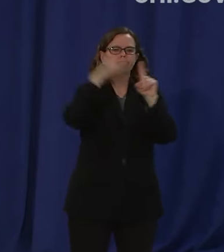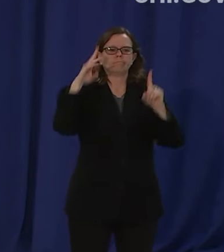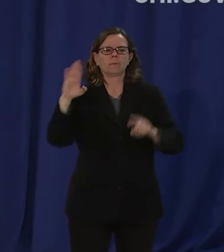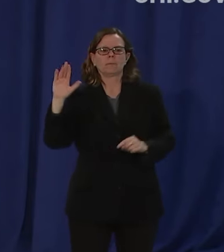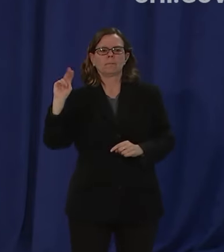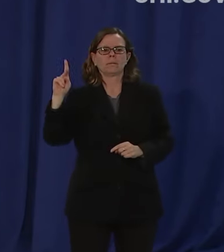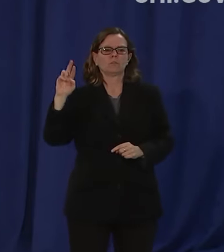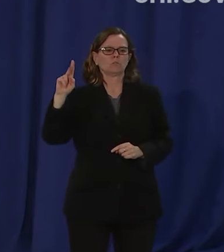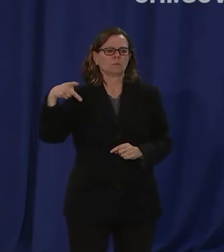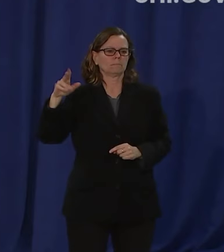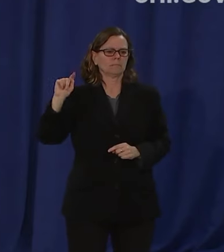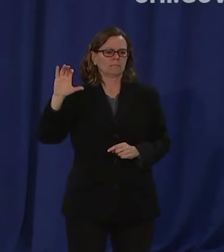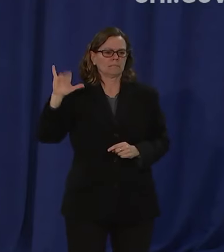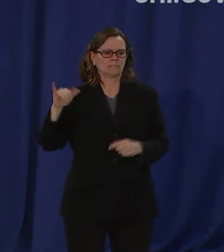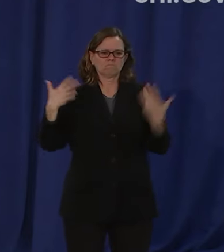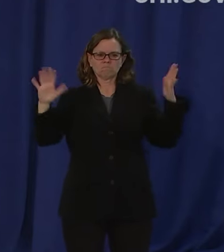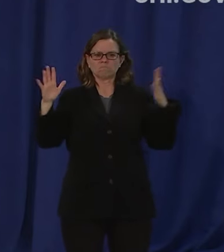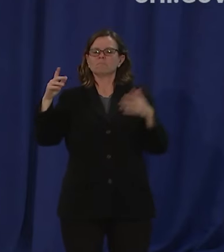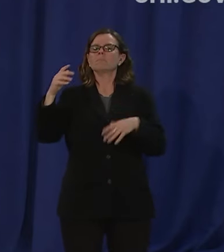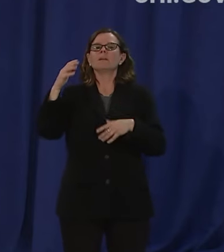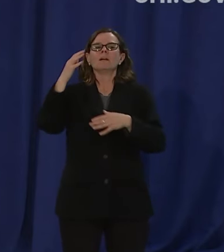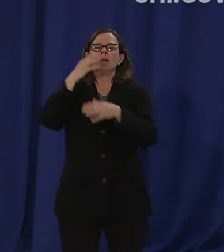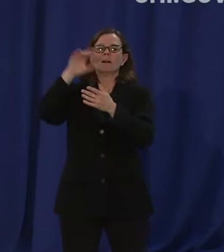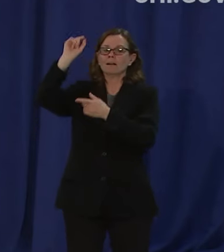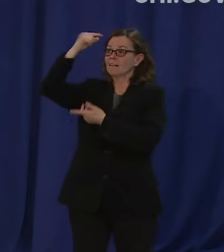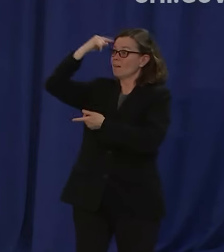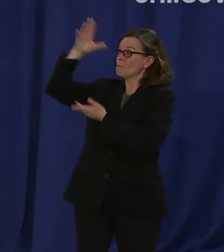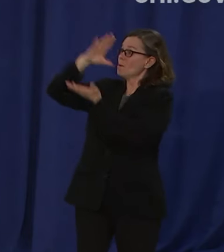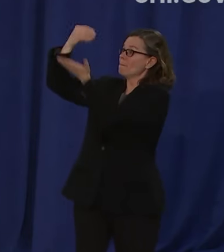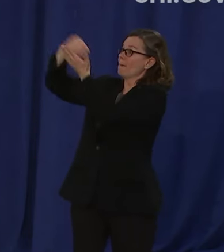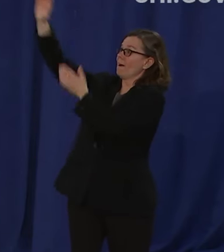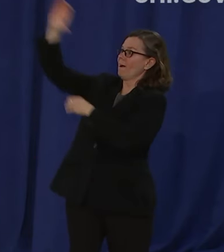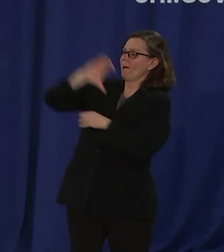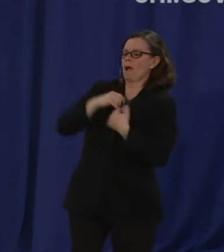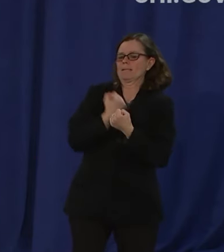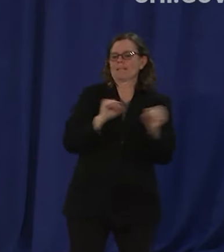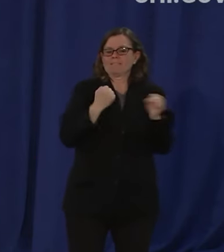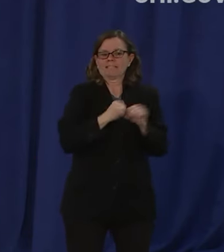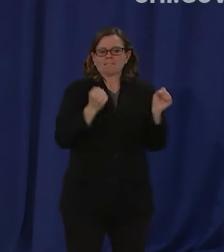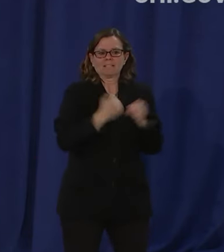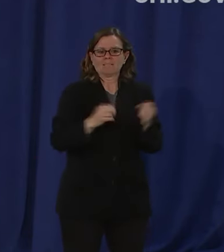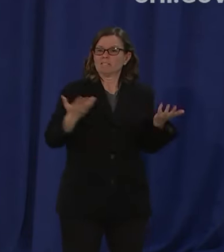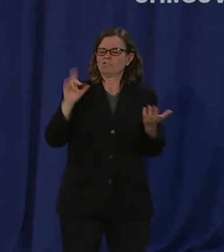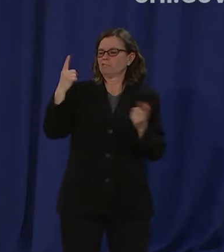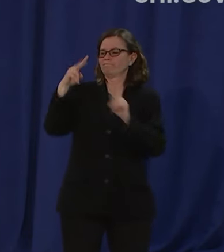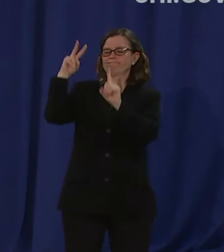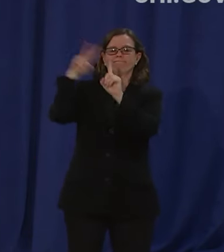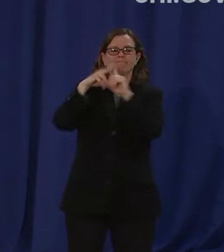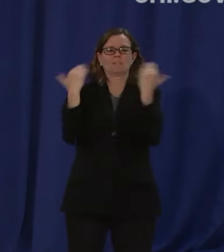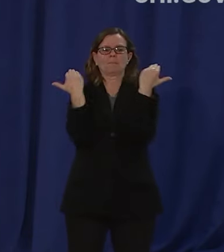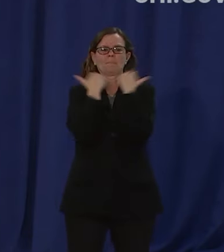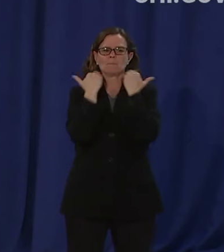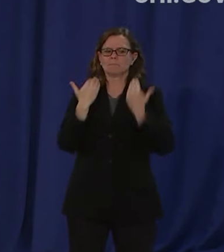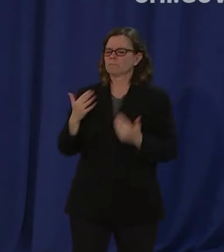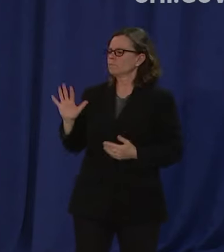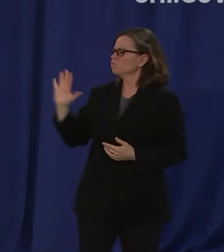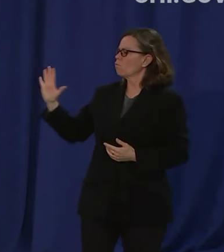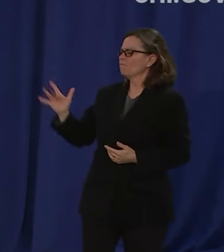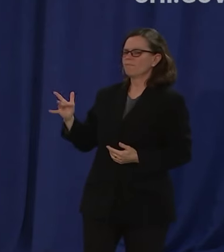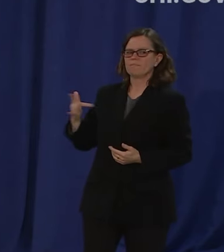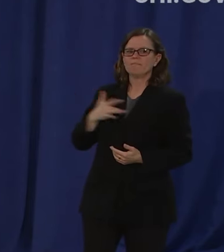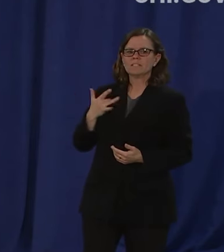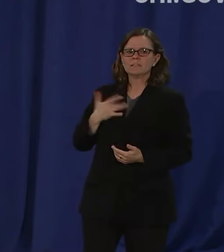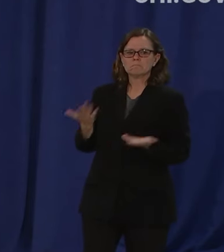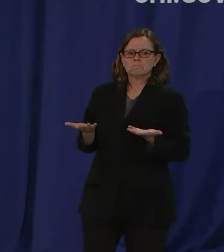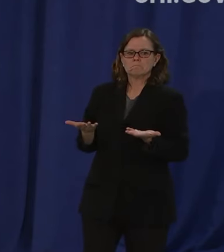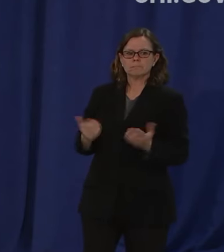and that he was reluctant to give states and local governments additional assistance what's your reaction and what would be the impact of